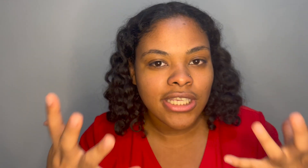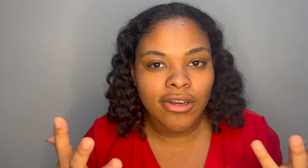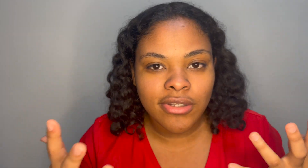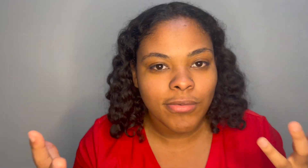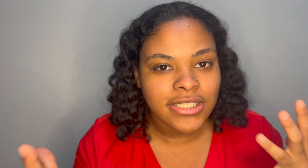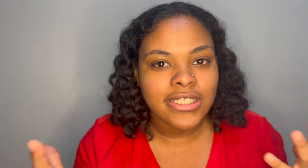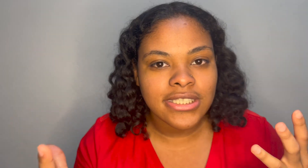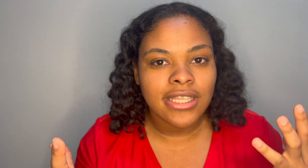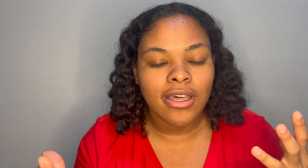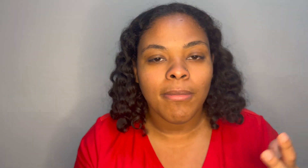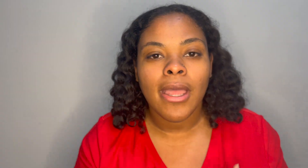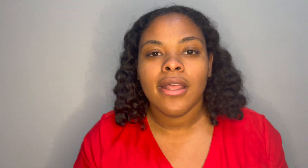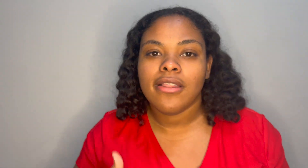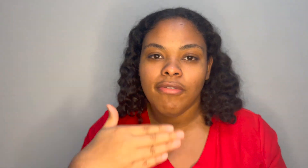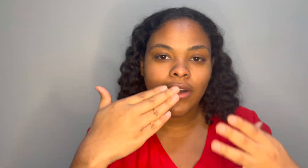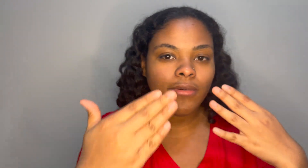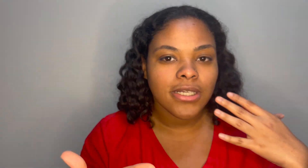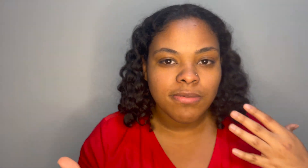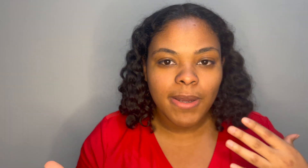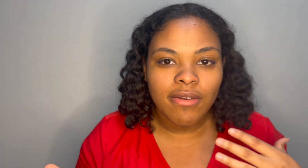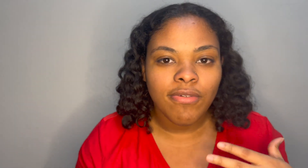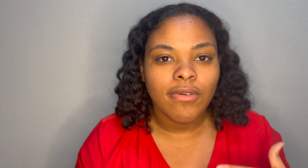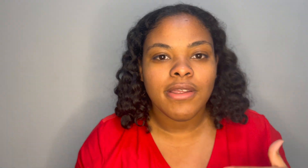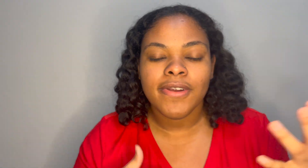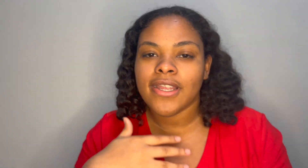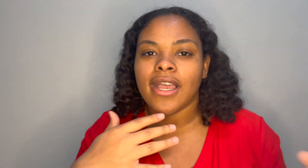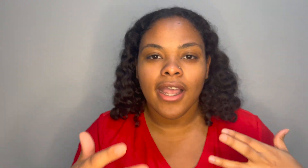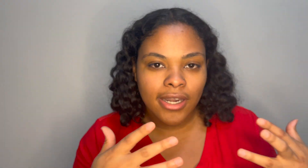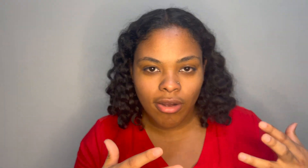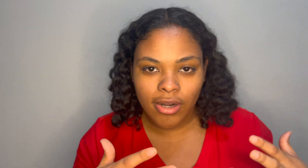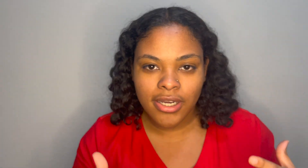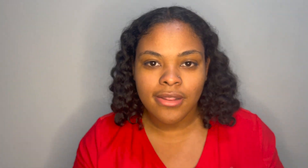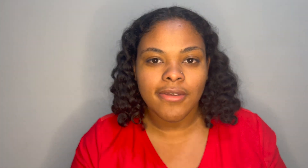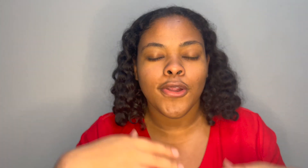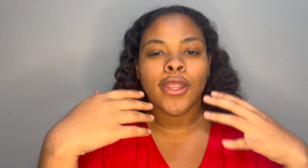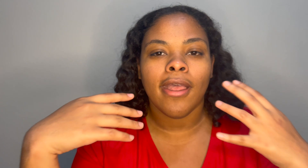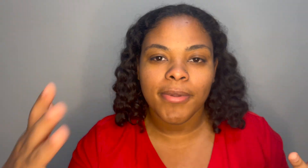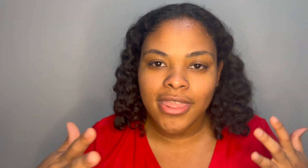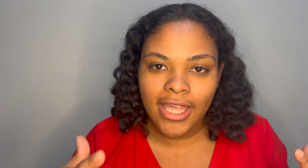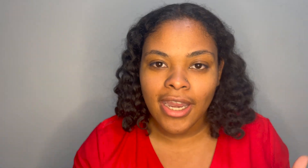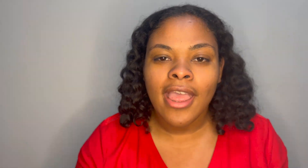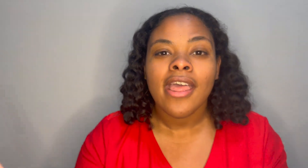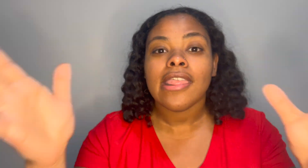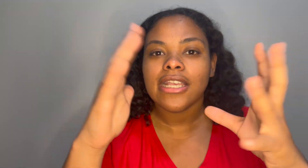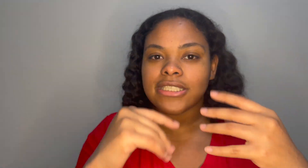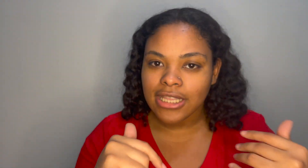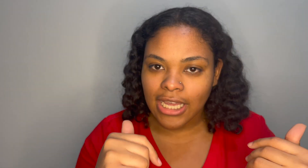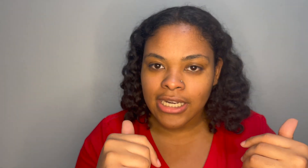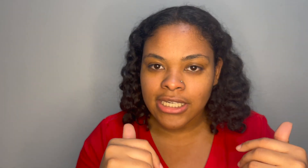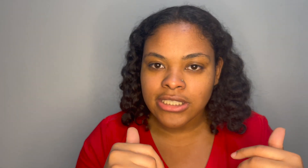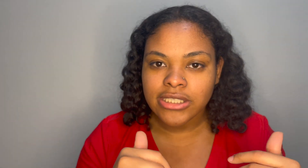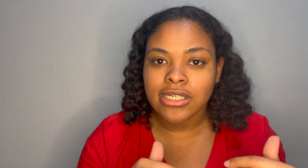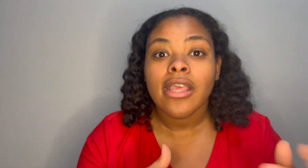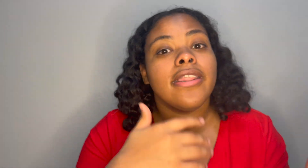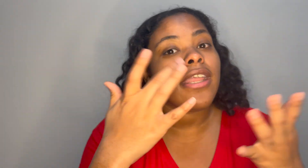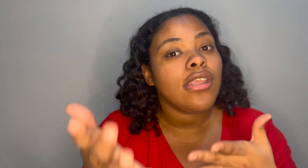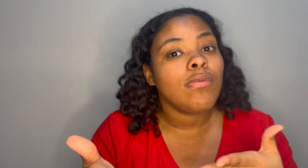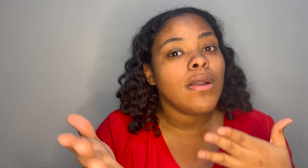characteristics in them they're very respectful they're very kind-hearted they're very empathetic things of that nature that you would